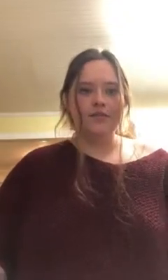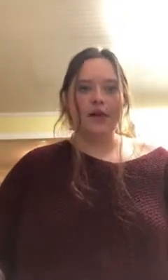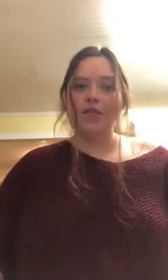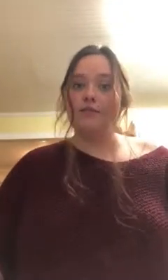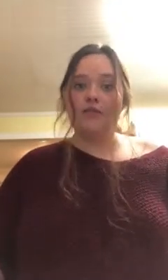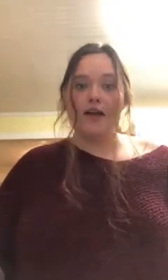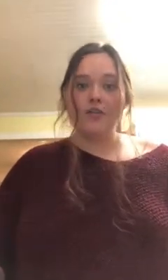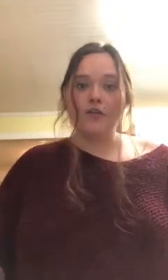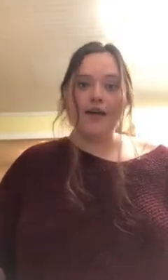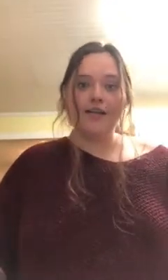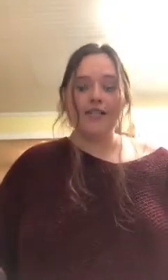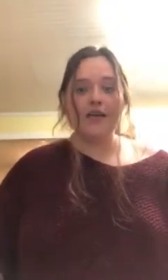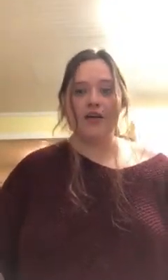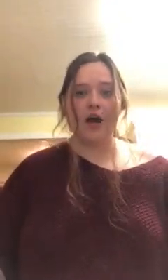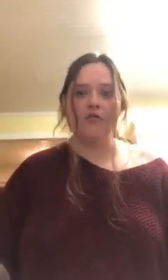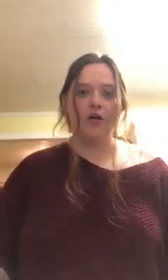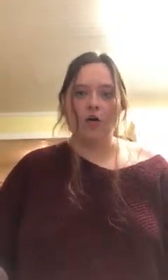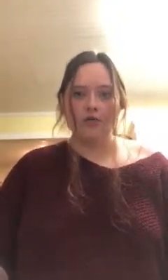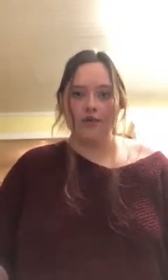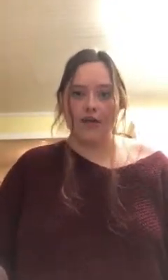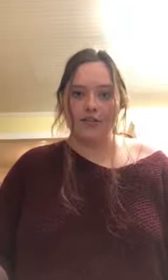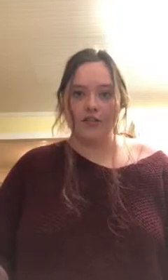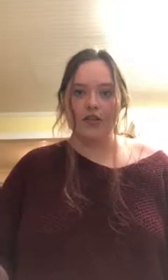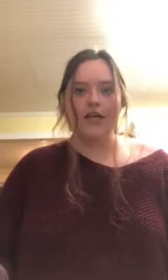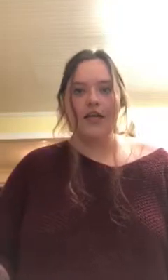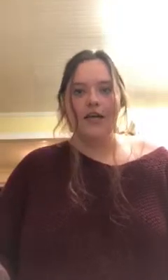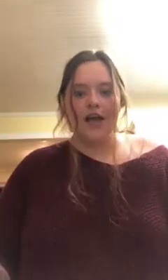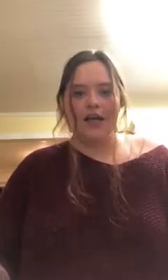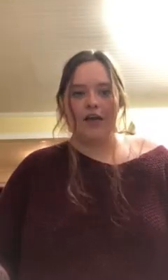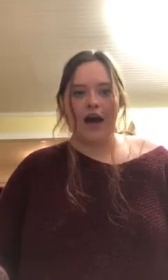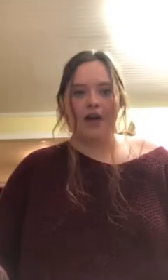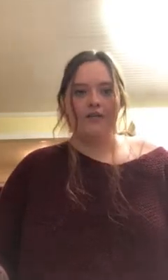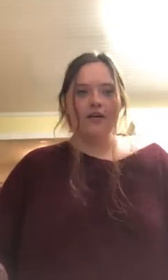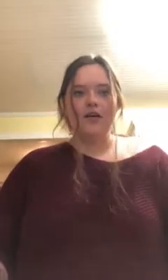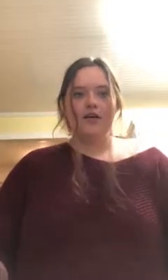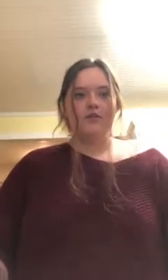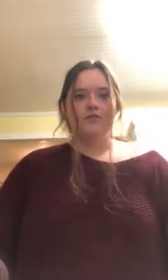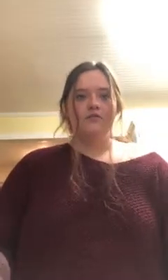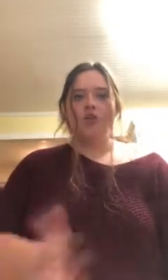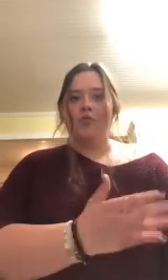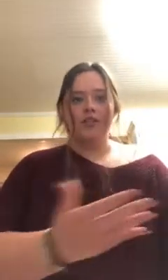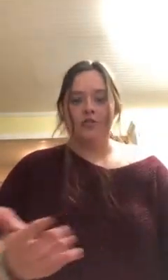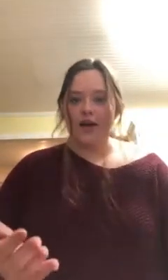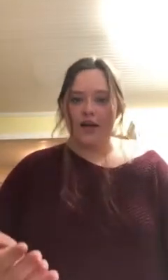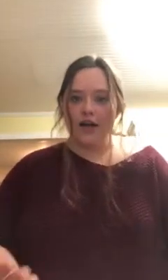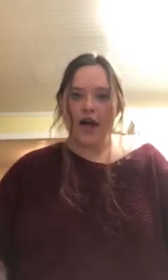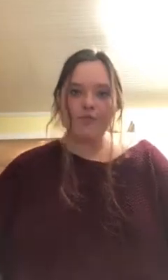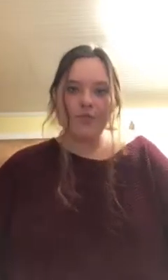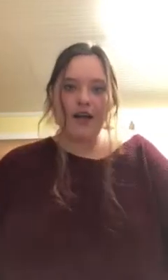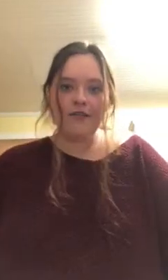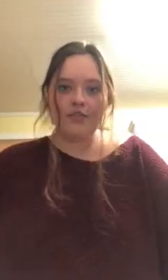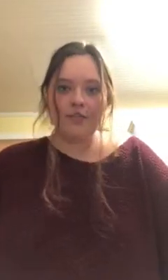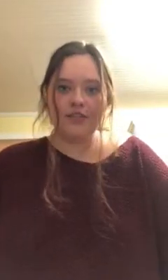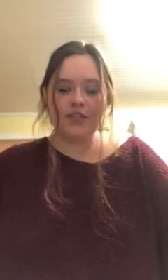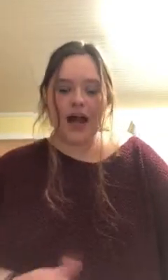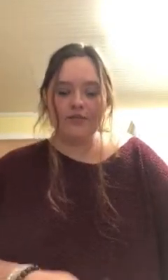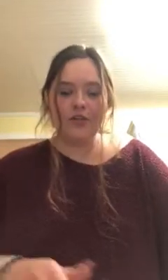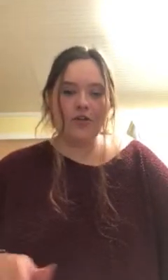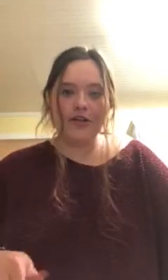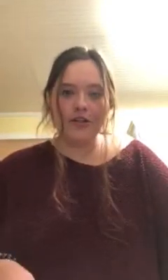sometimes financial aid doesn't even cover a whole semester and you have so much money you're going to have to pay for the semester after you get